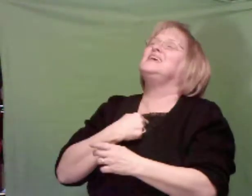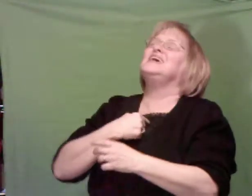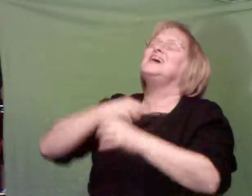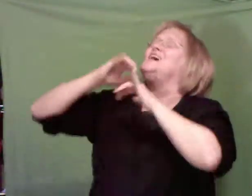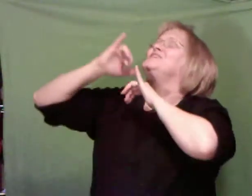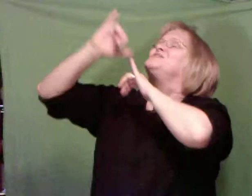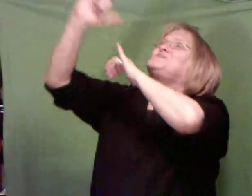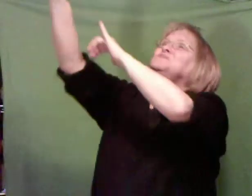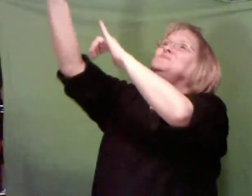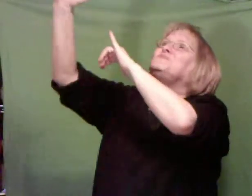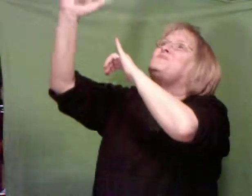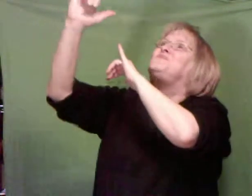too.